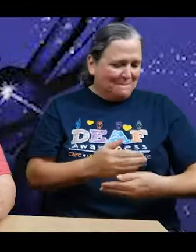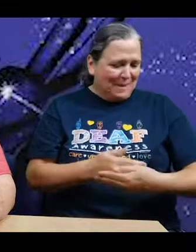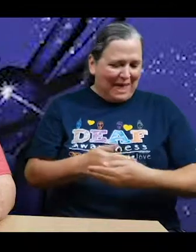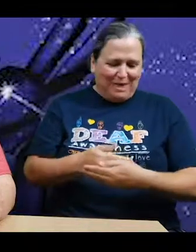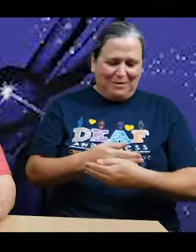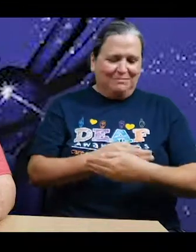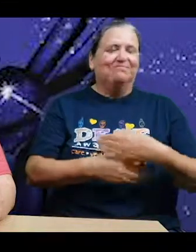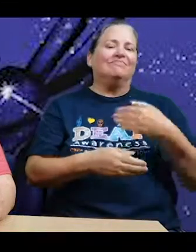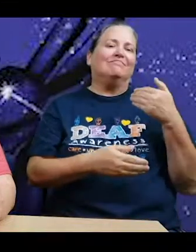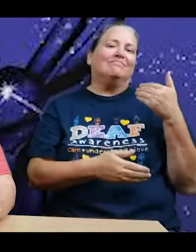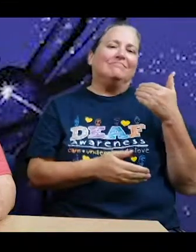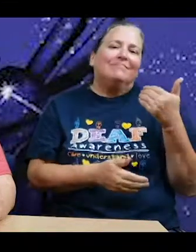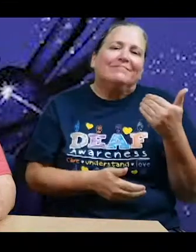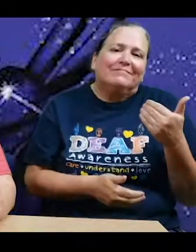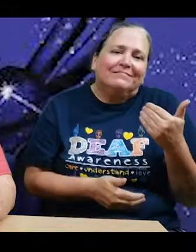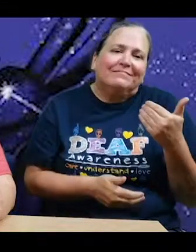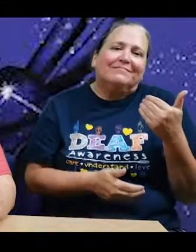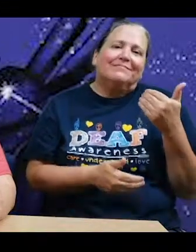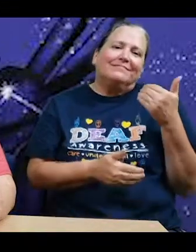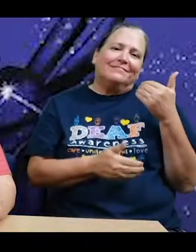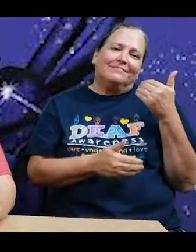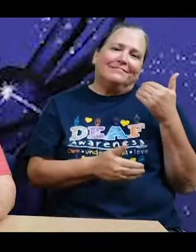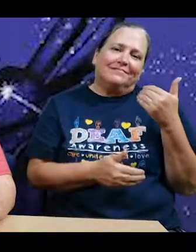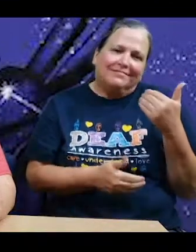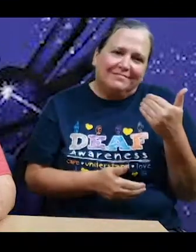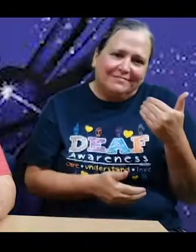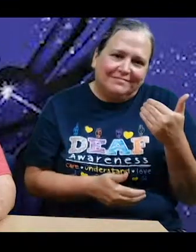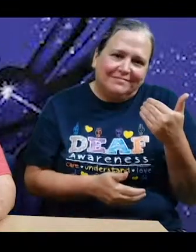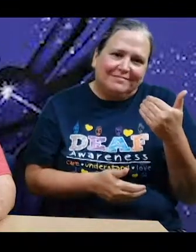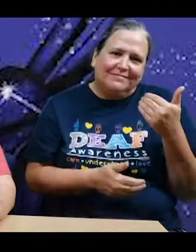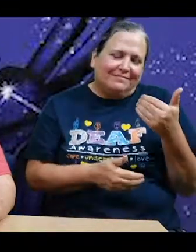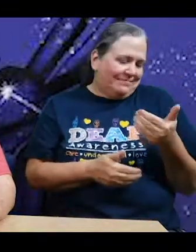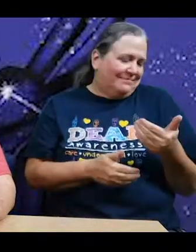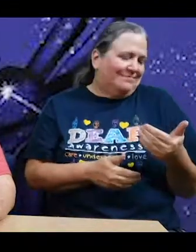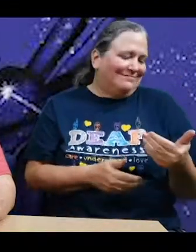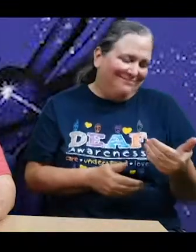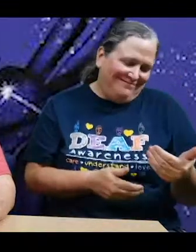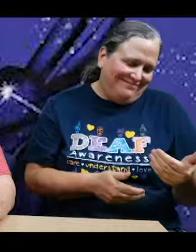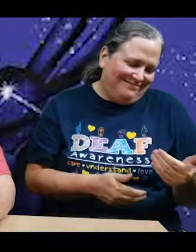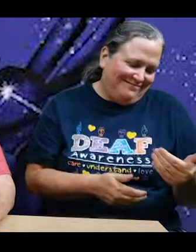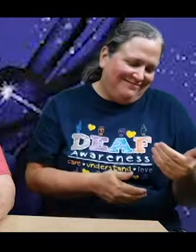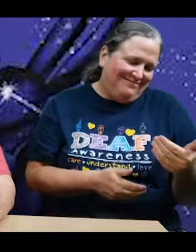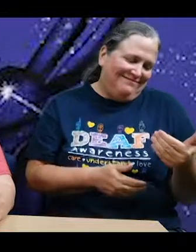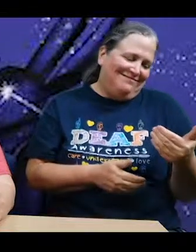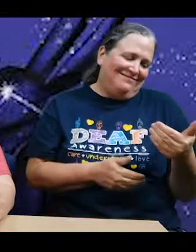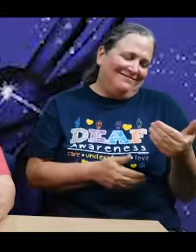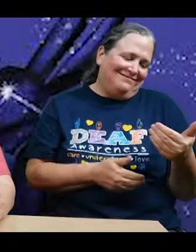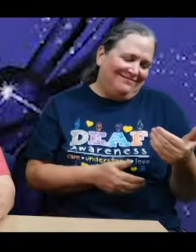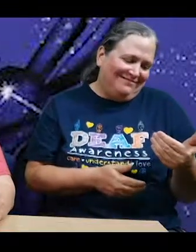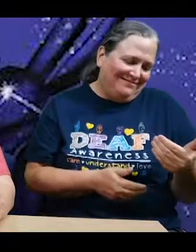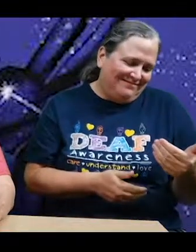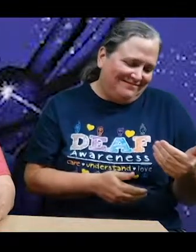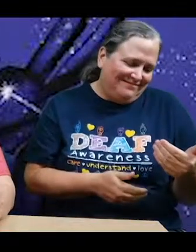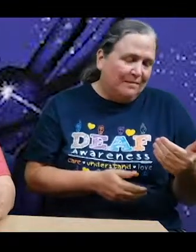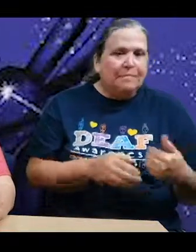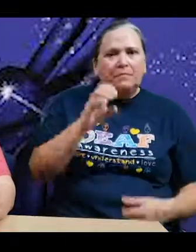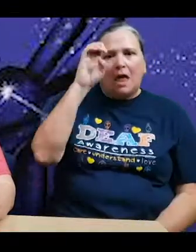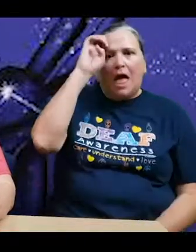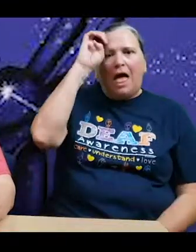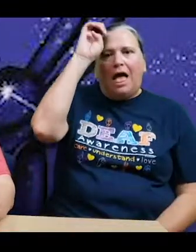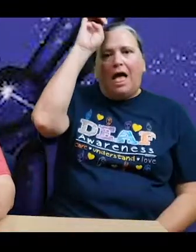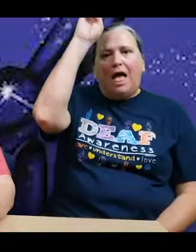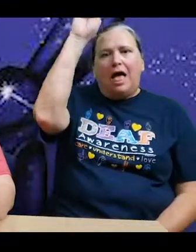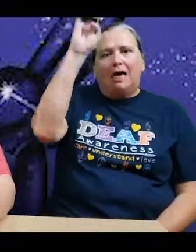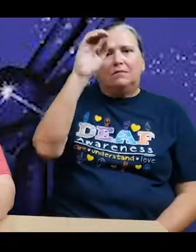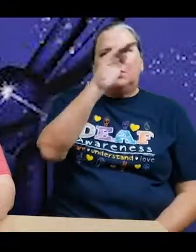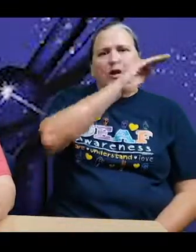She rocked Edward back and forth and stared down and smiled. Never in his life had Edward been